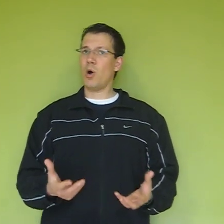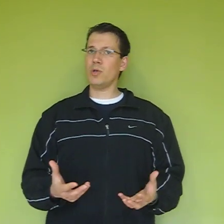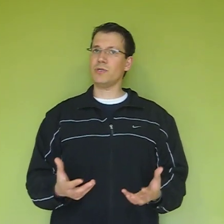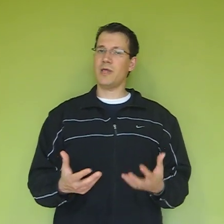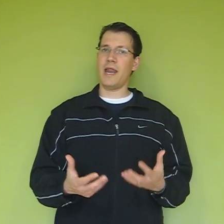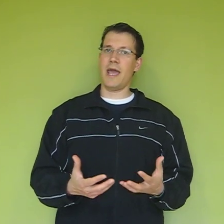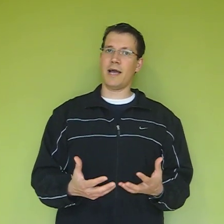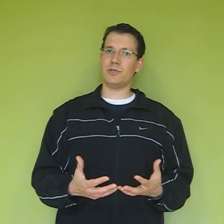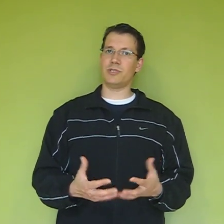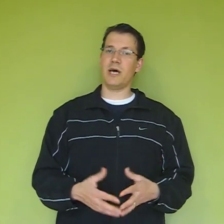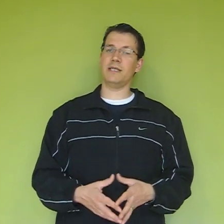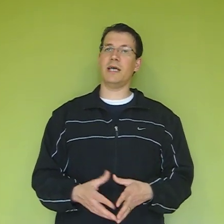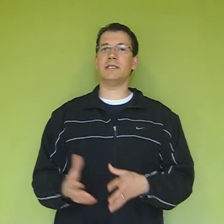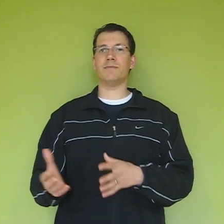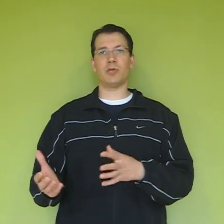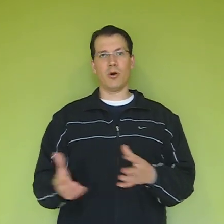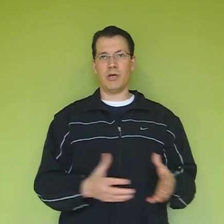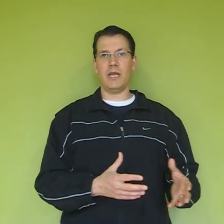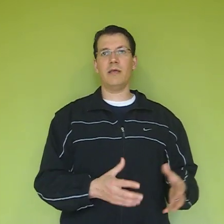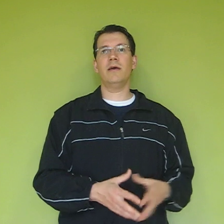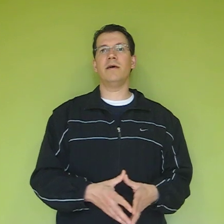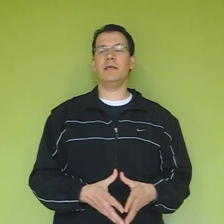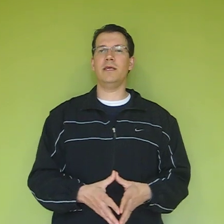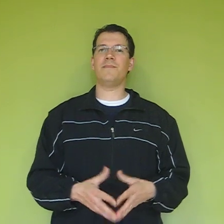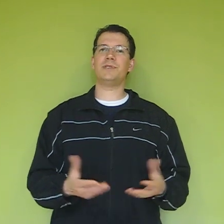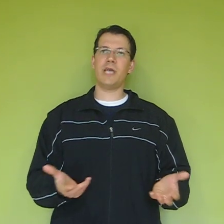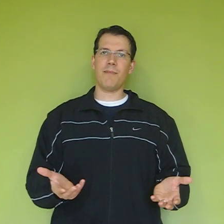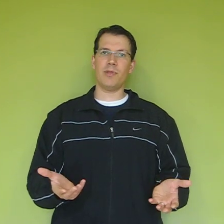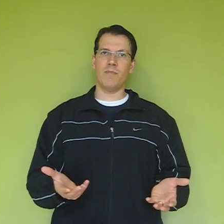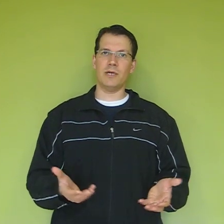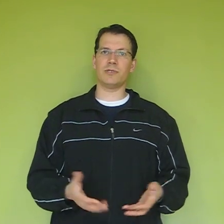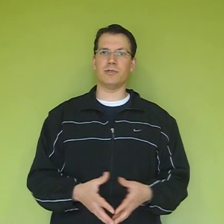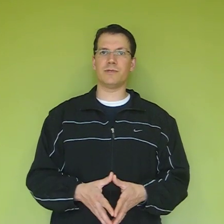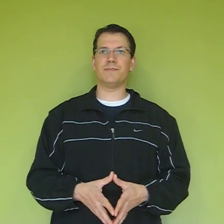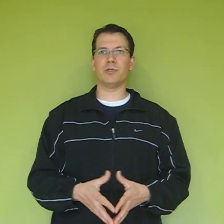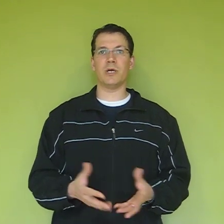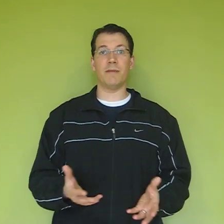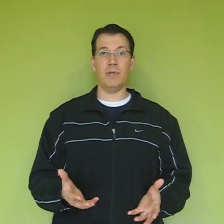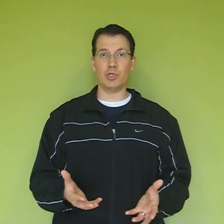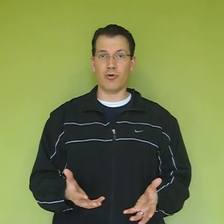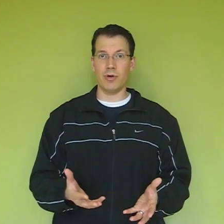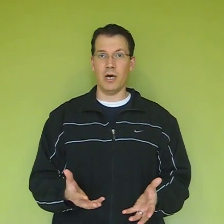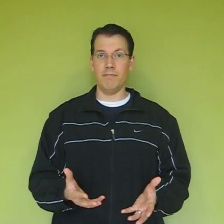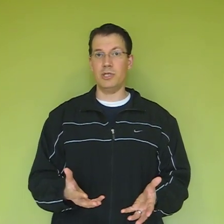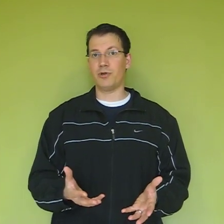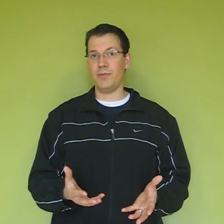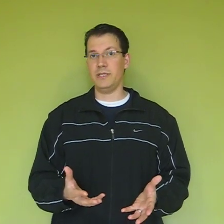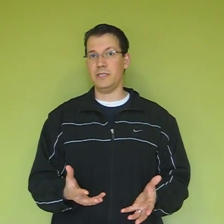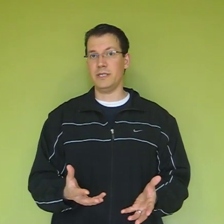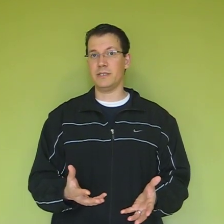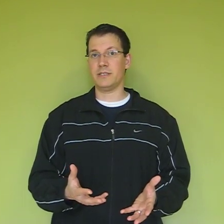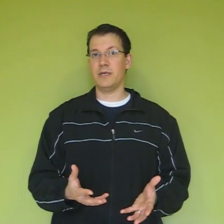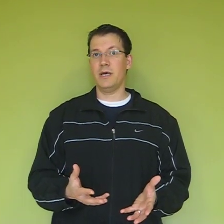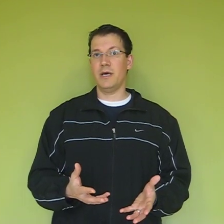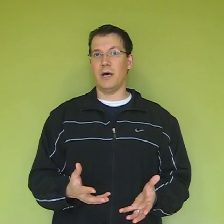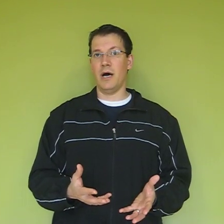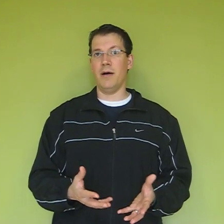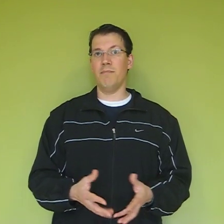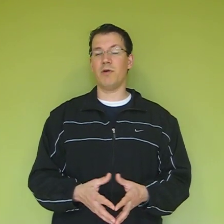also that exercise ends up targeting the scapular muscles. So like the mid trapezius, middle